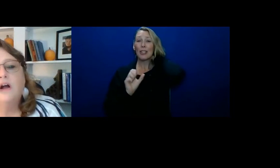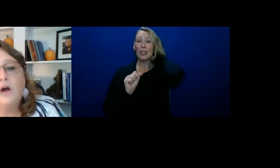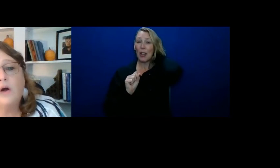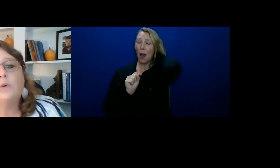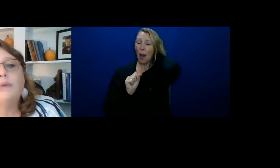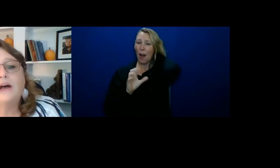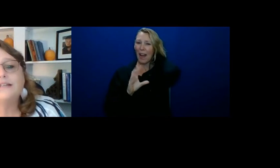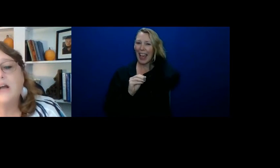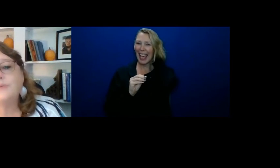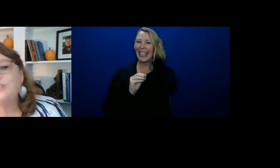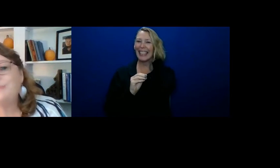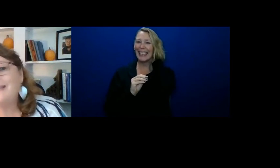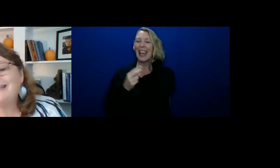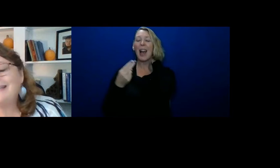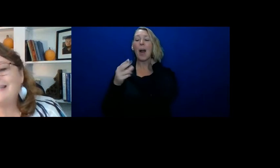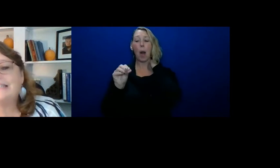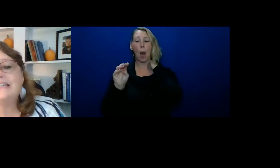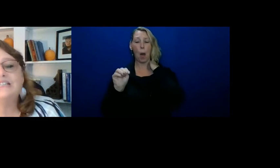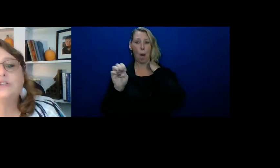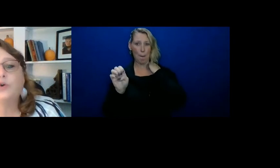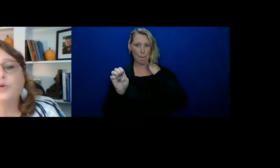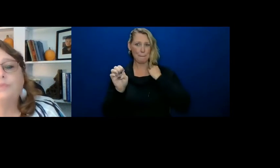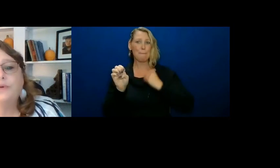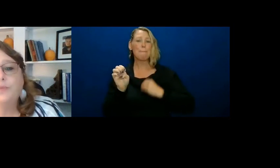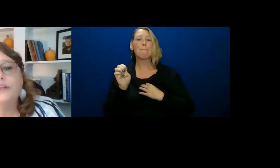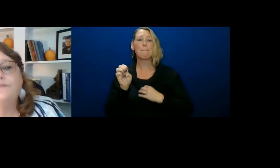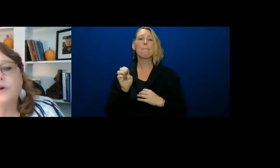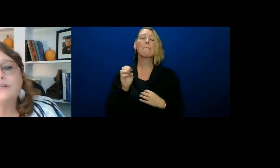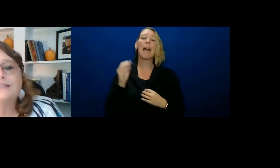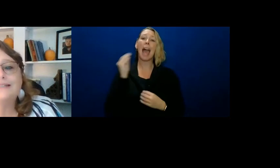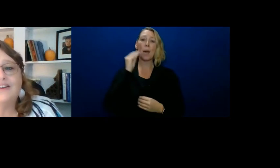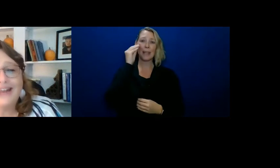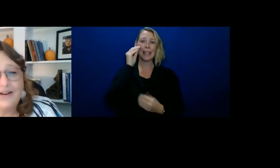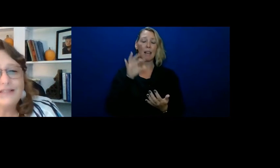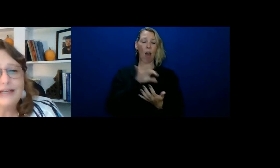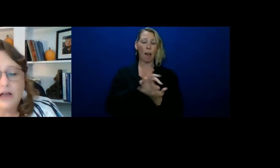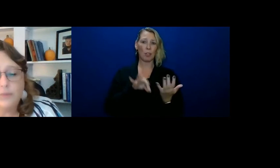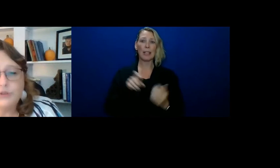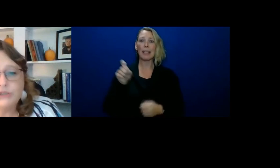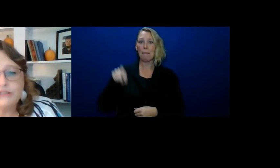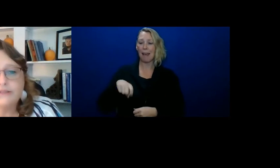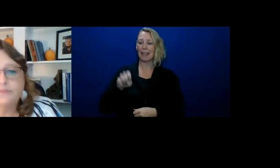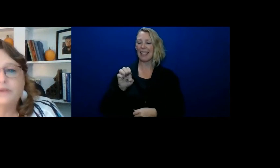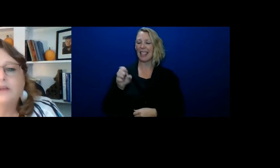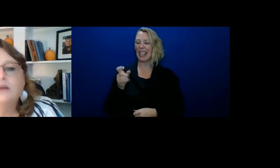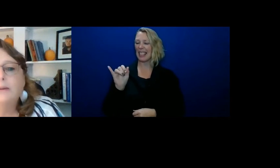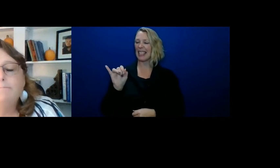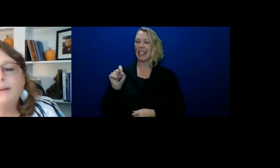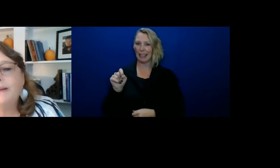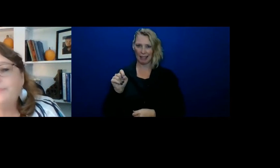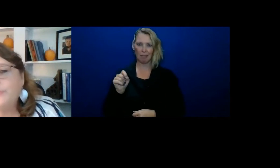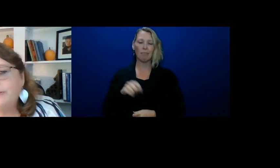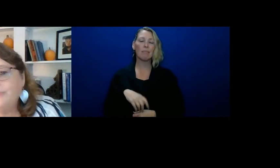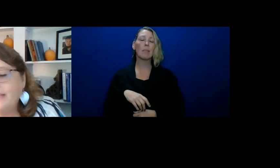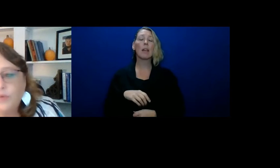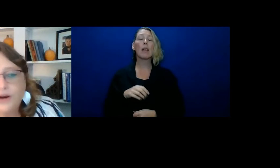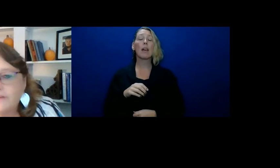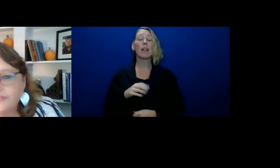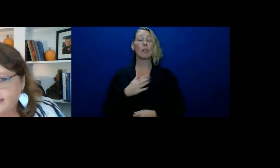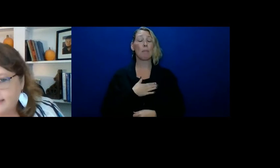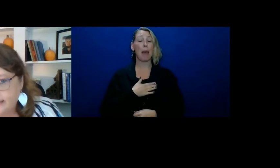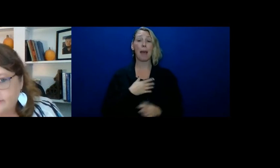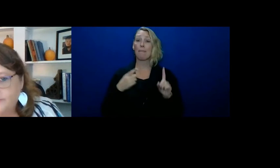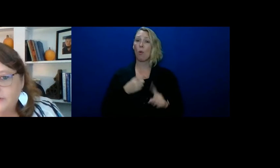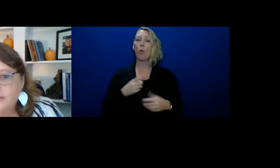So home housing options must exist is the group that really focuses on housing options. But my point being,